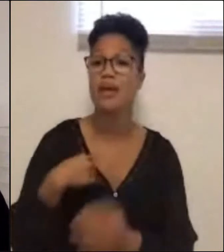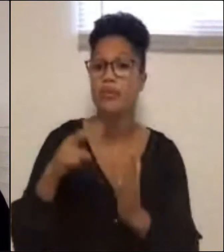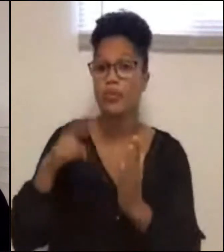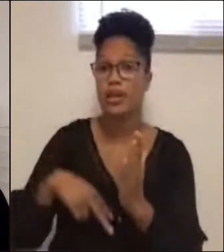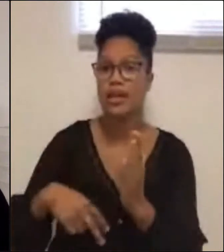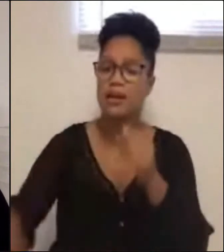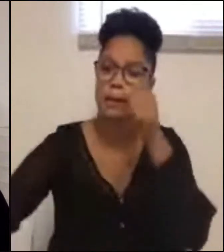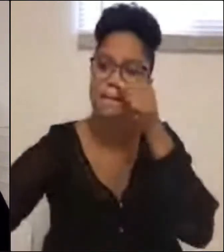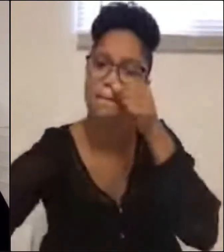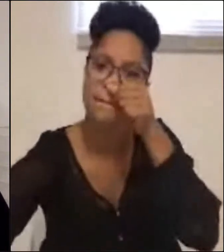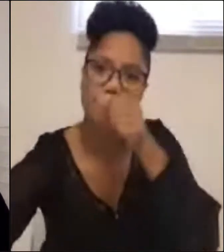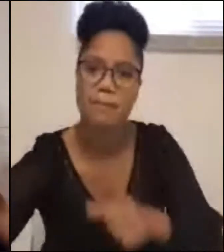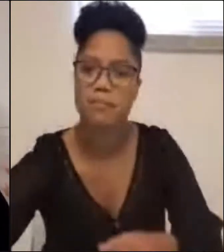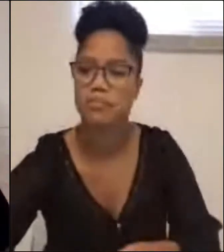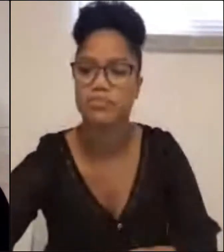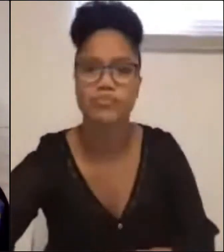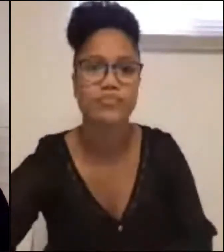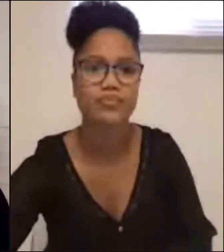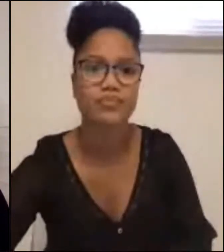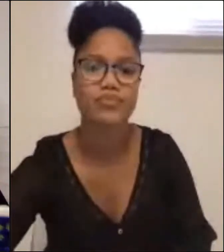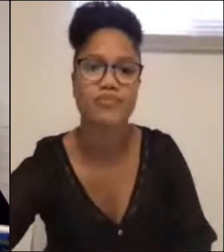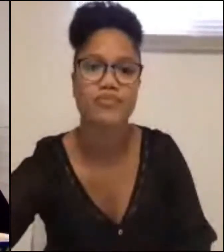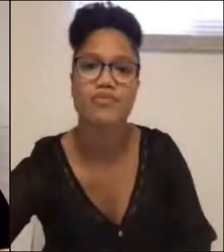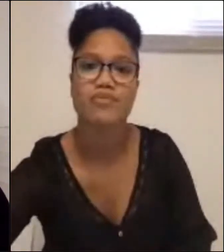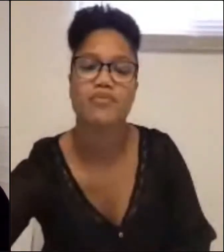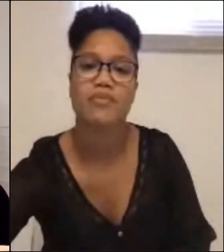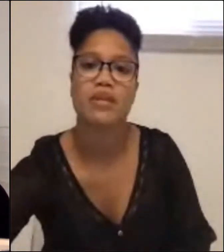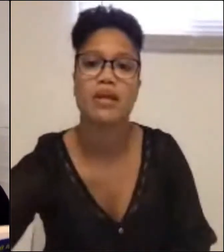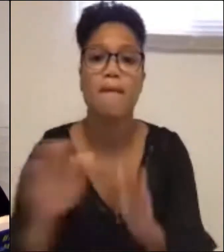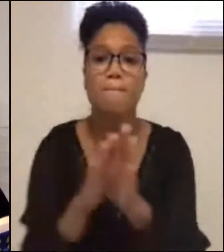from You Don't Have to Go to Mars for Love.